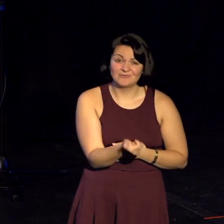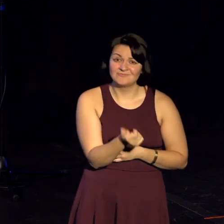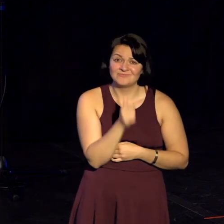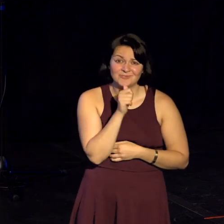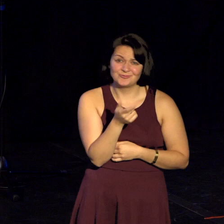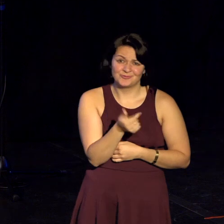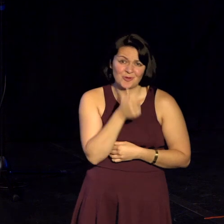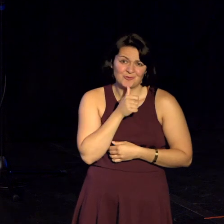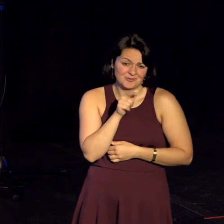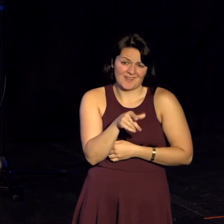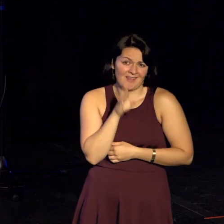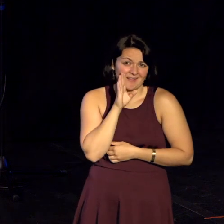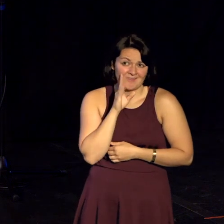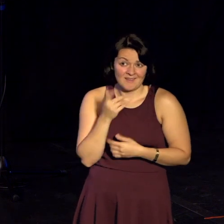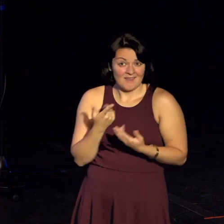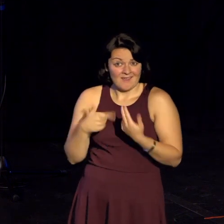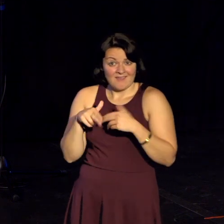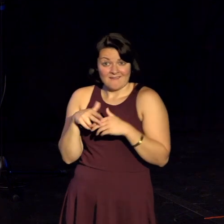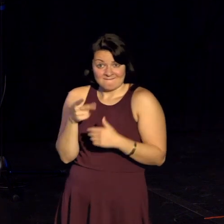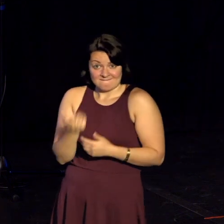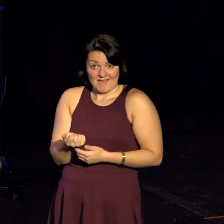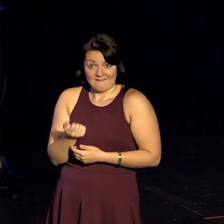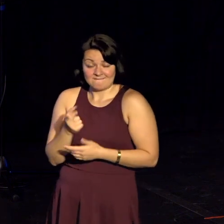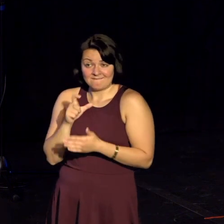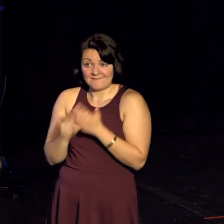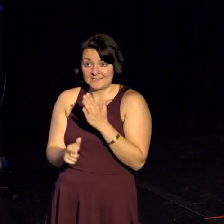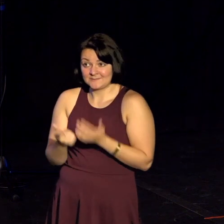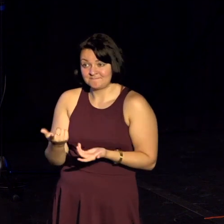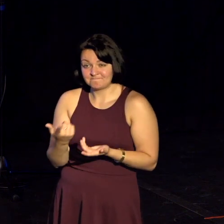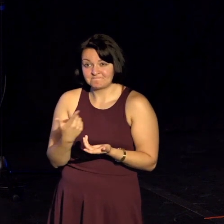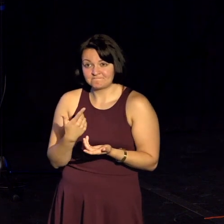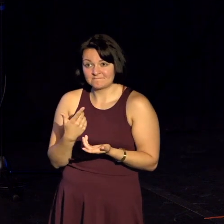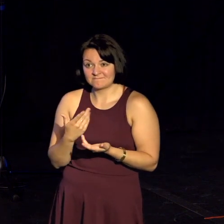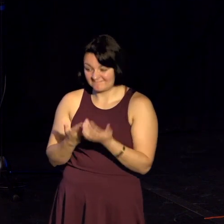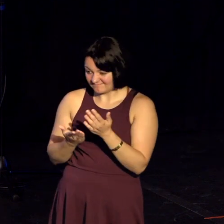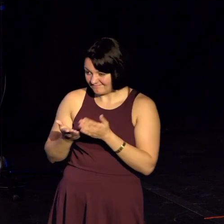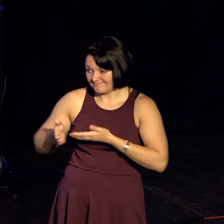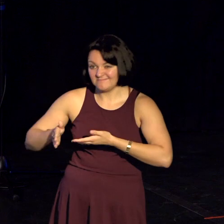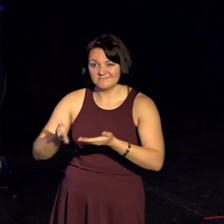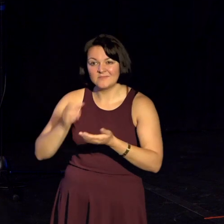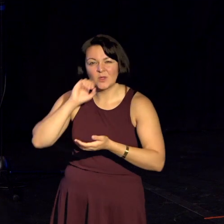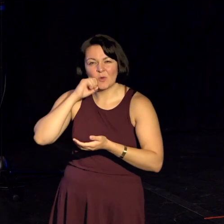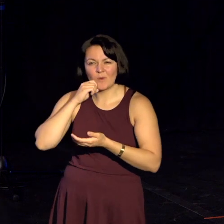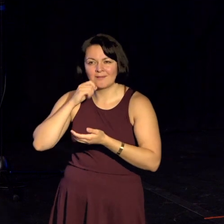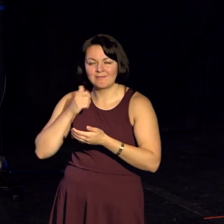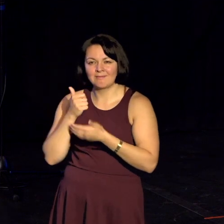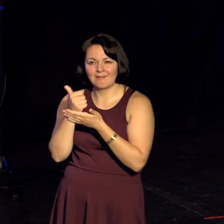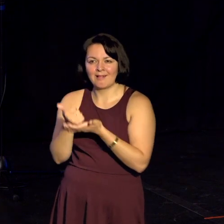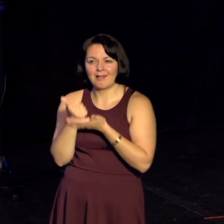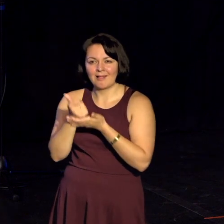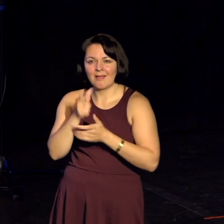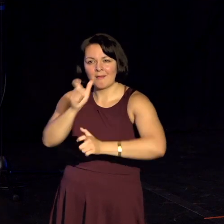For those with disabilities, I can give you the knowledge that you're going to help a lot of people and hopefully change society for the better.